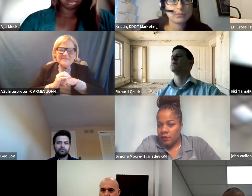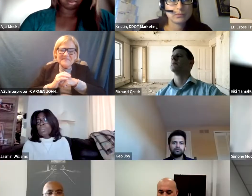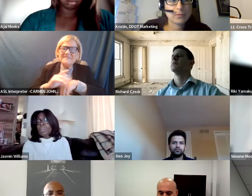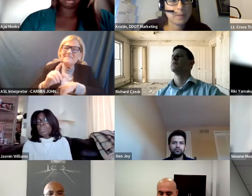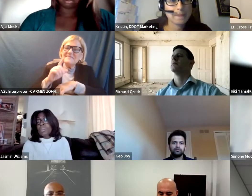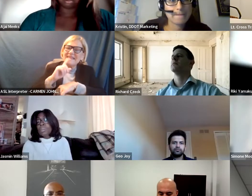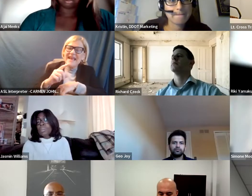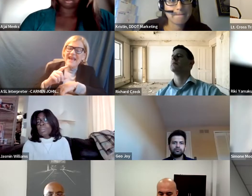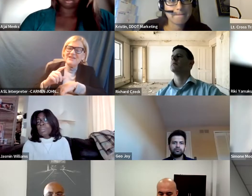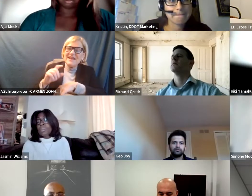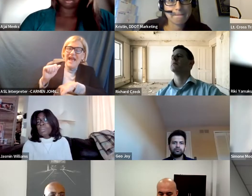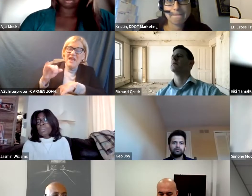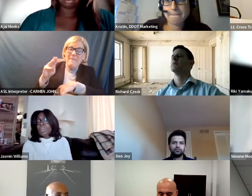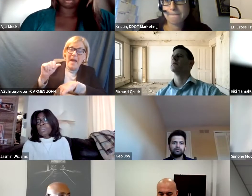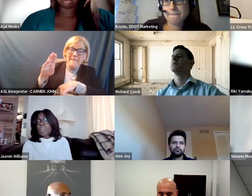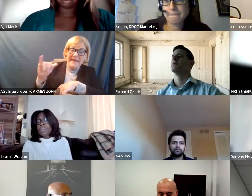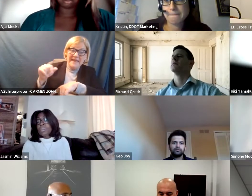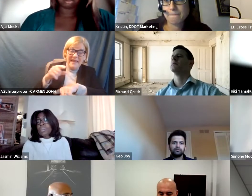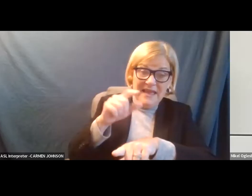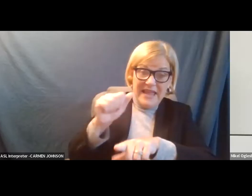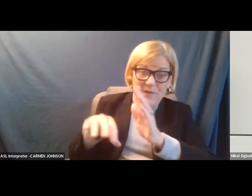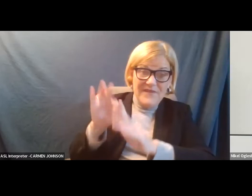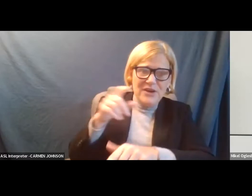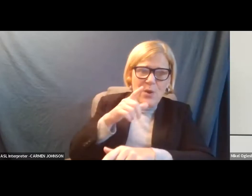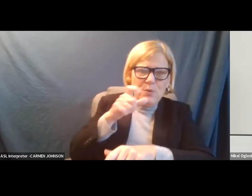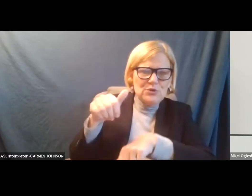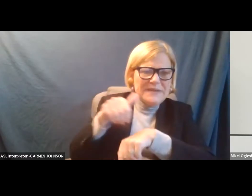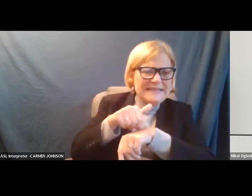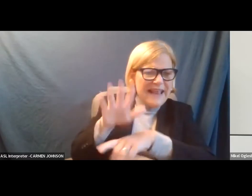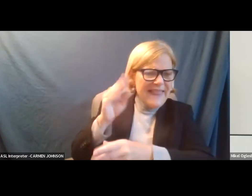Actually, Ayabami, if she's so long, could you find out who she's been sending that information to?